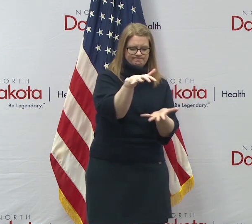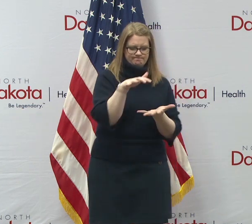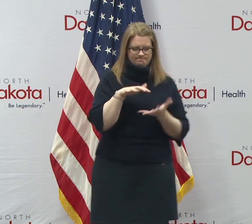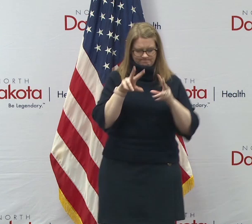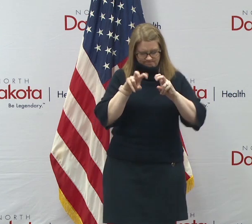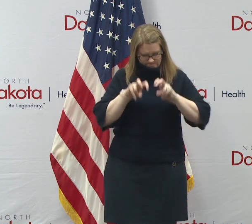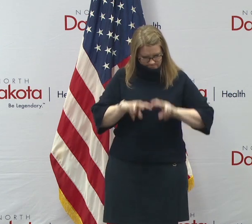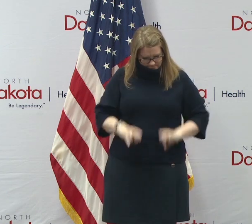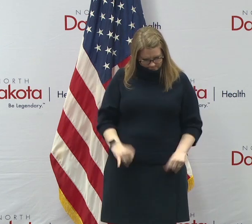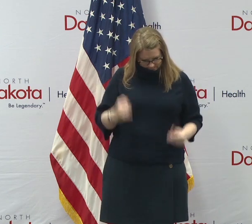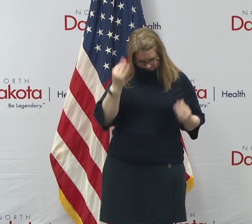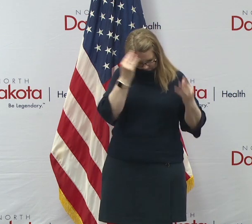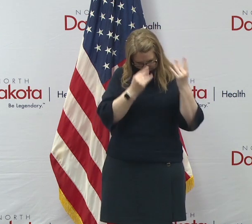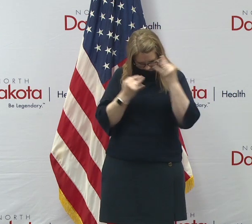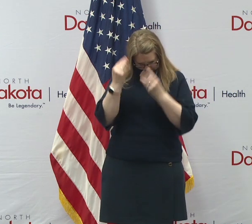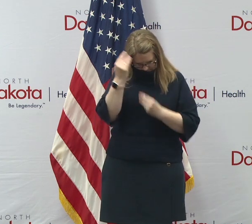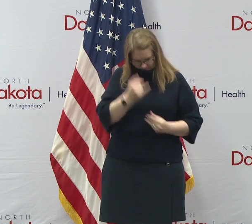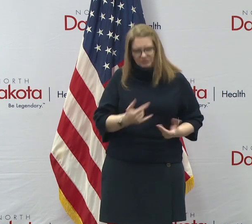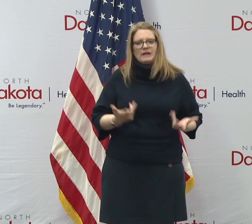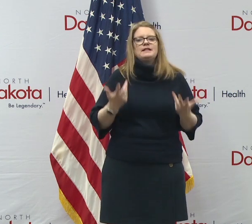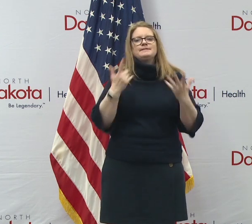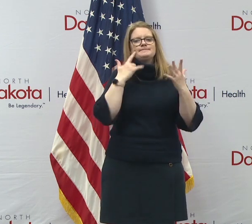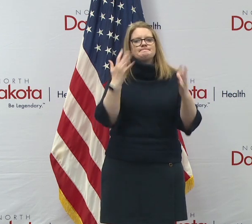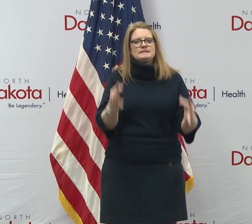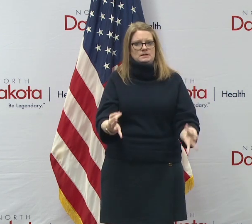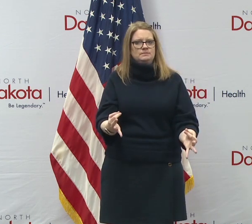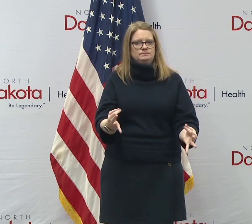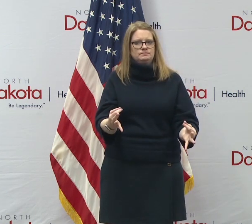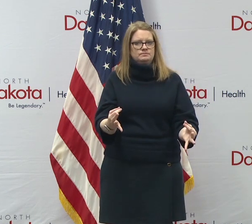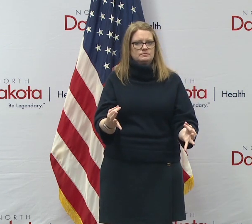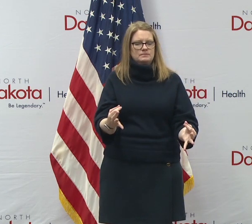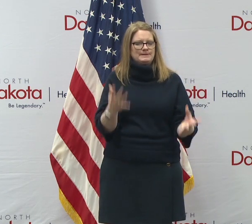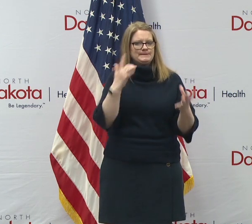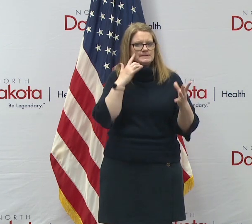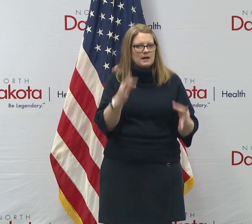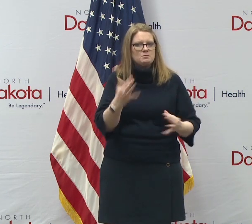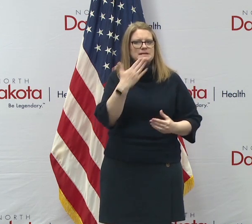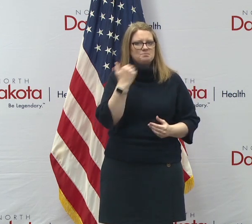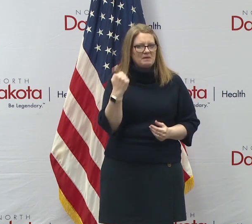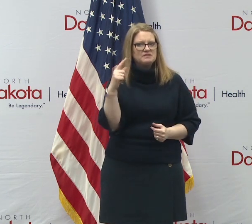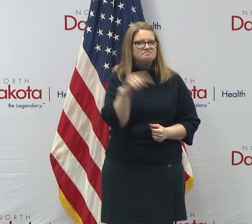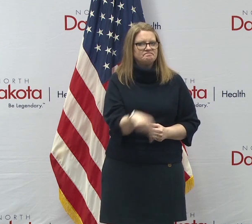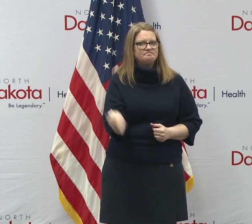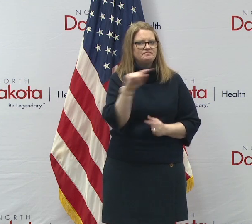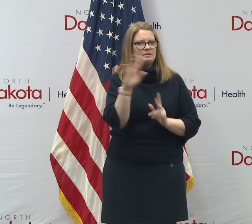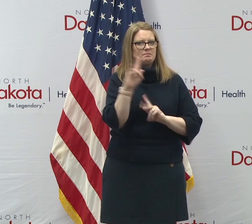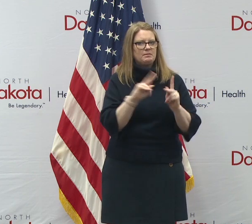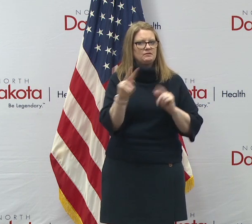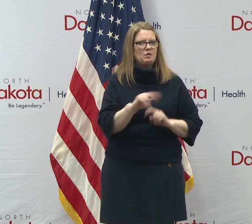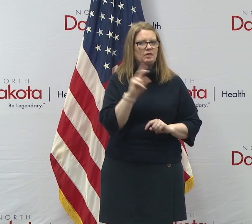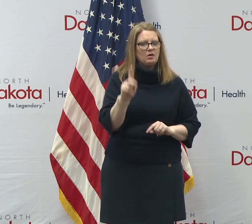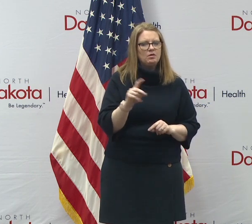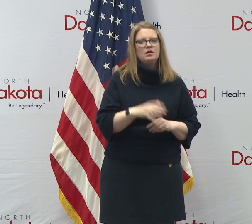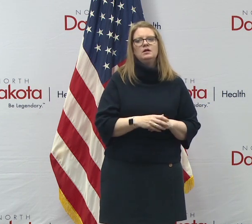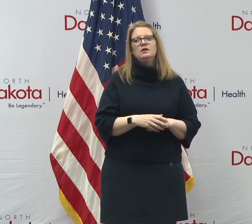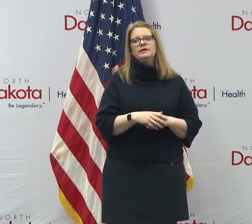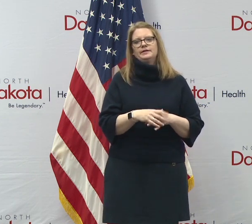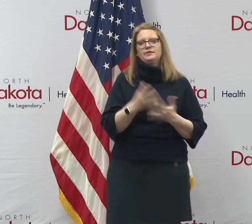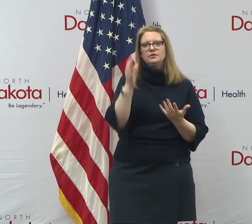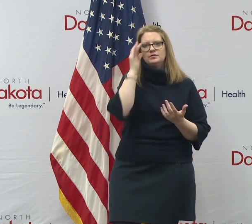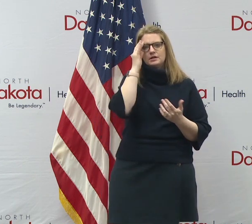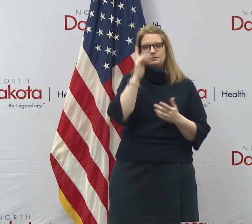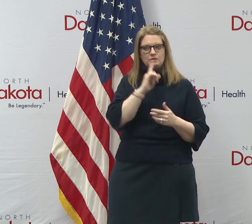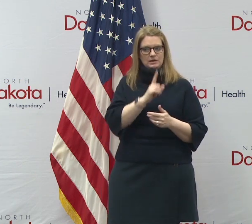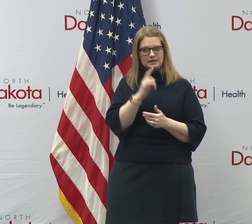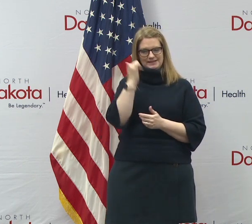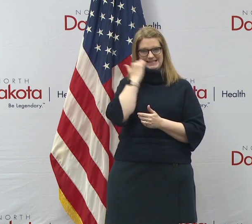think is best for the, for the people of North Dakota. And that's what we're going to, that's what we'll keep, uh, doing. And we've tried through, you know, through all the daily availability to help